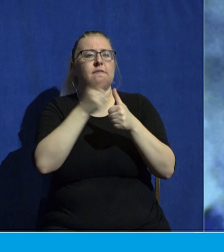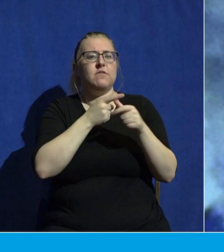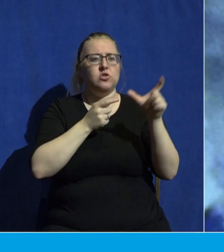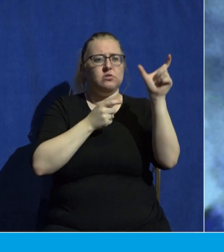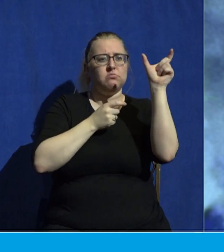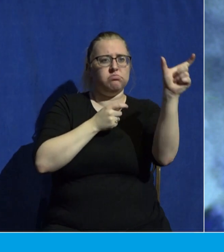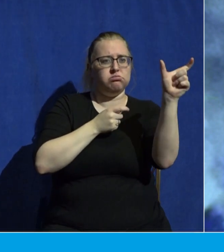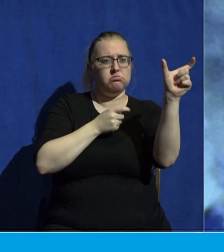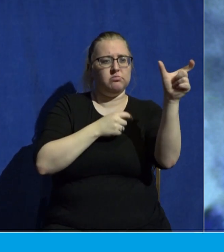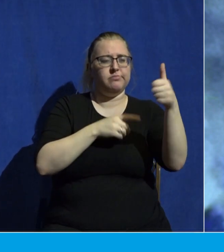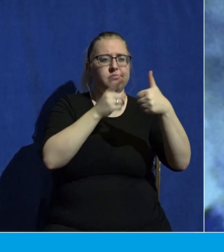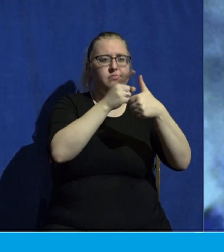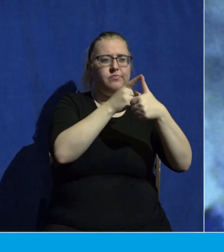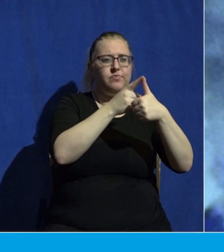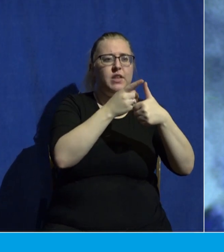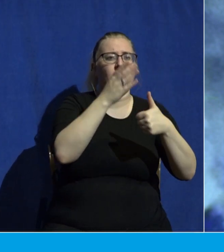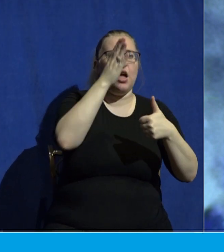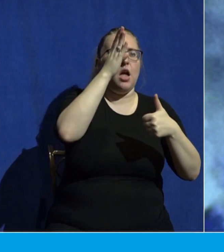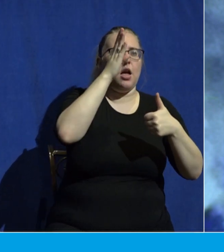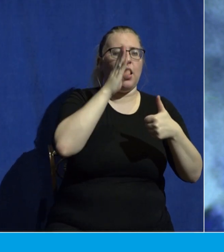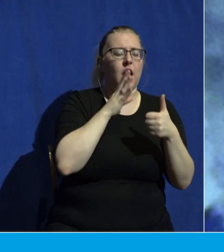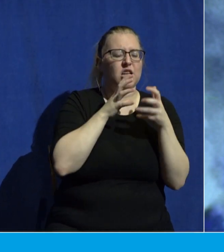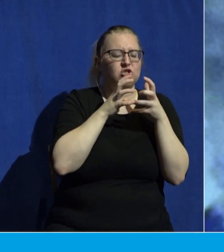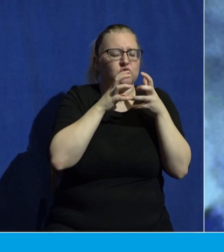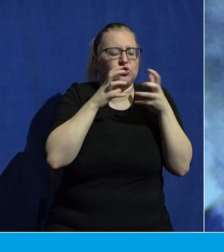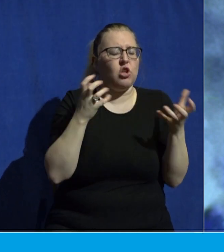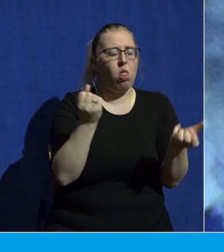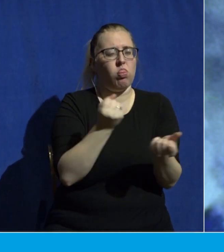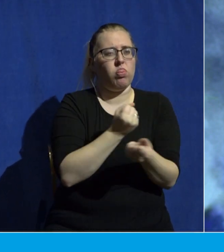God so loved the world.